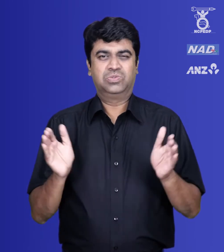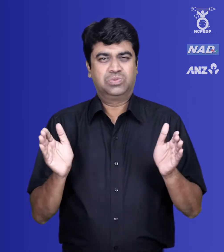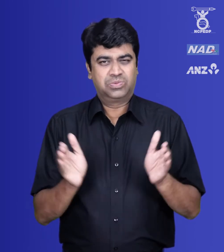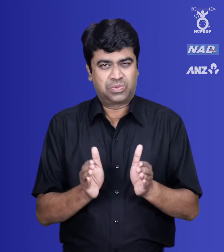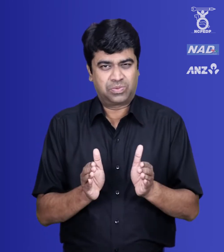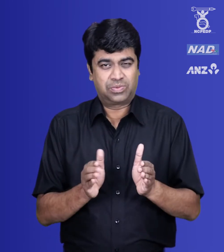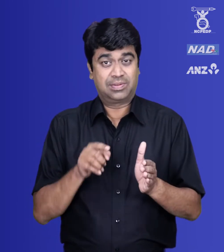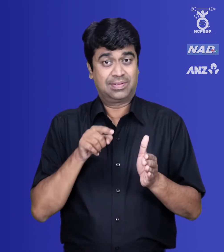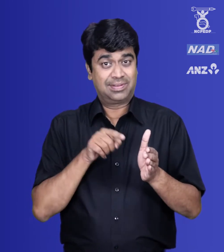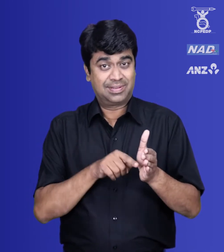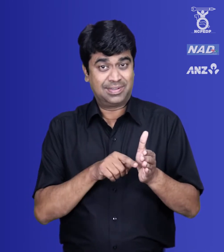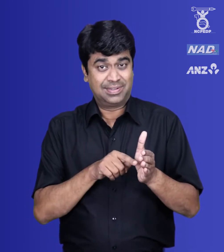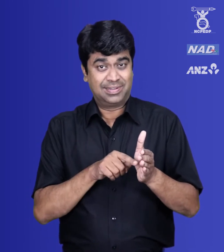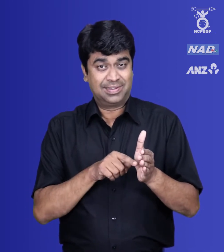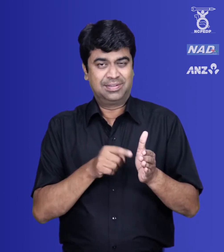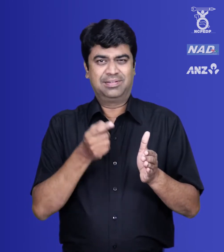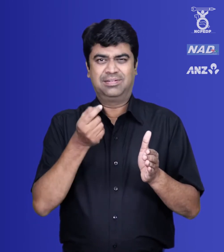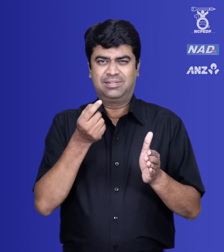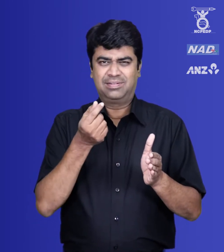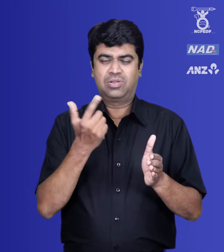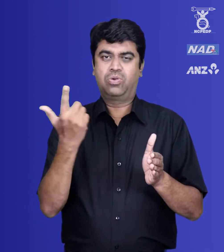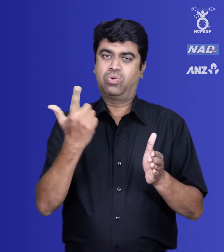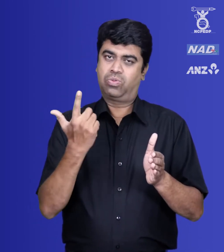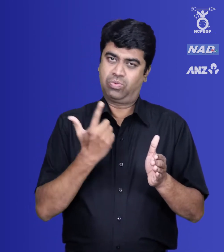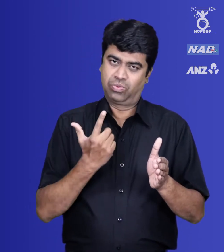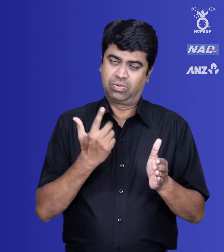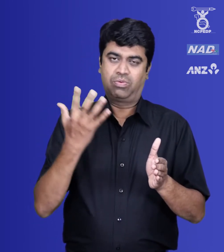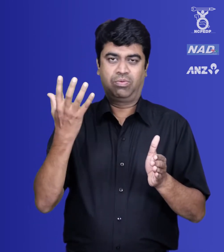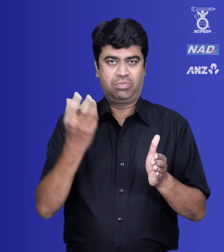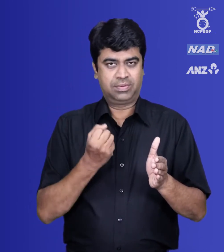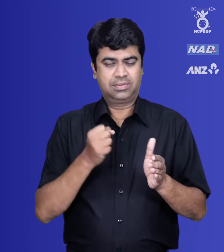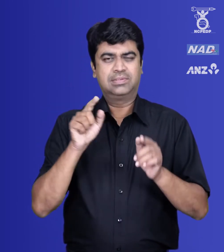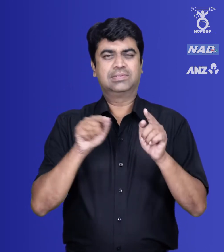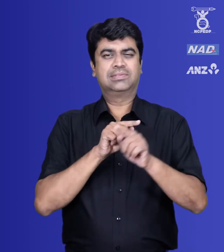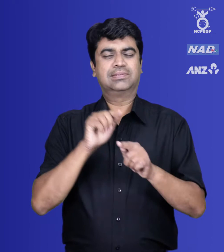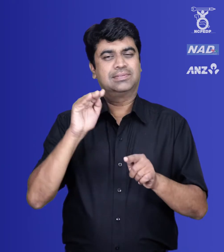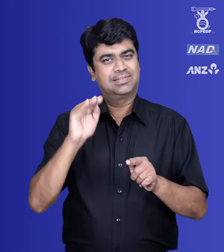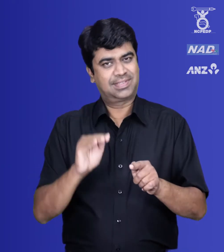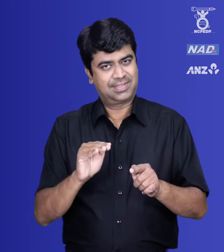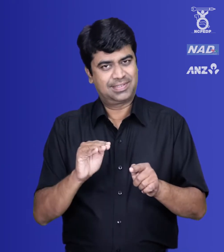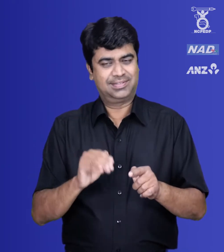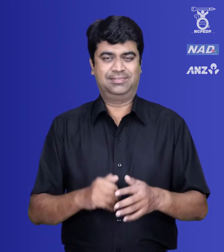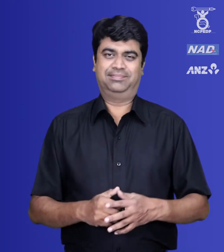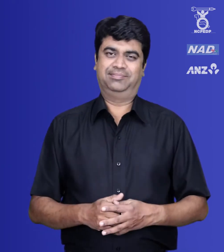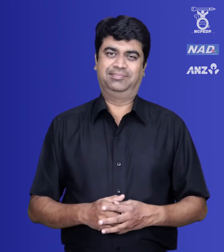Loans at concessional rates, including that of micro-credit.